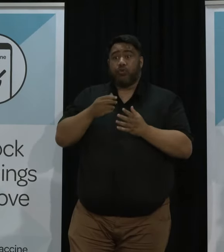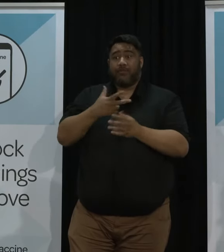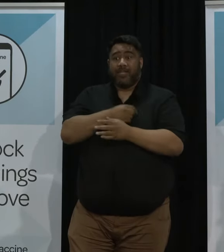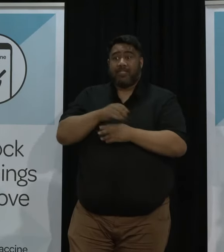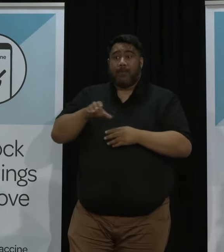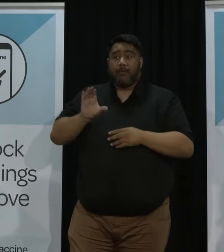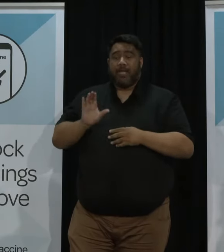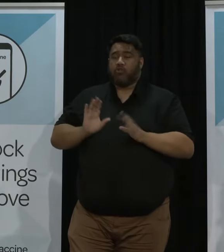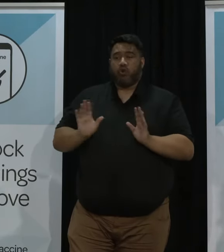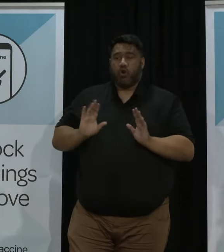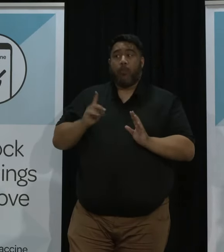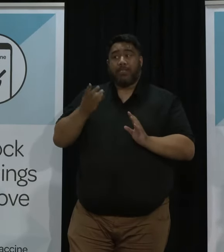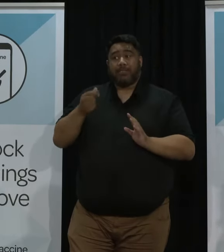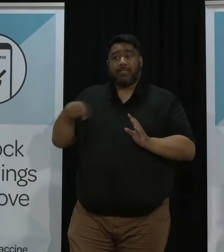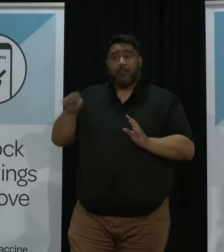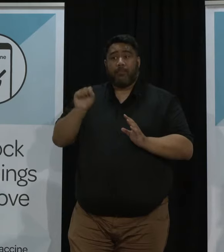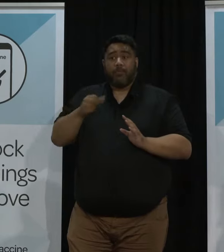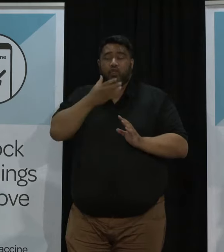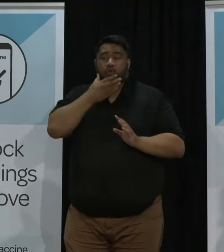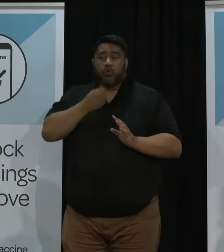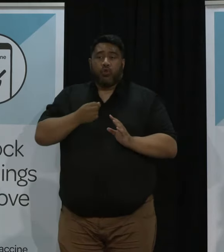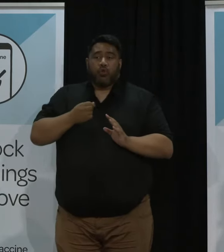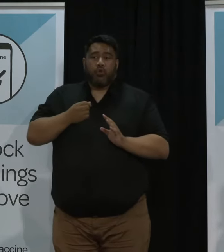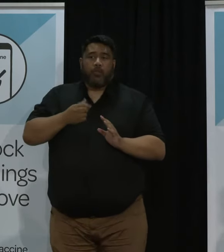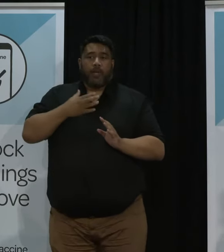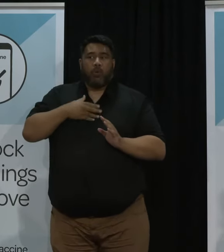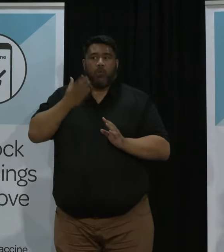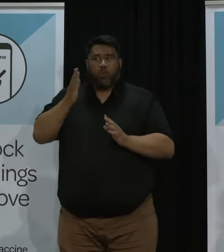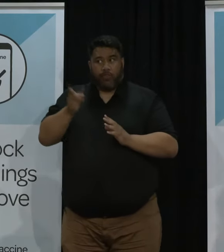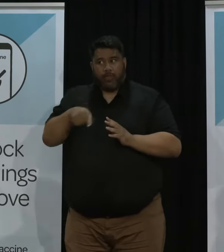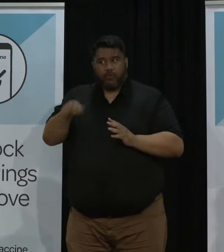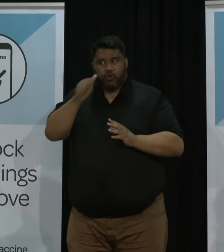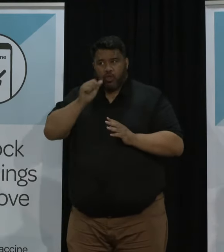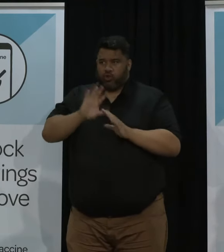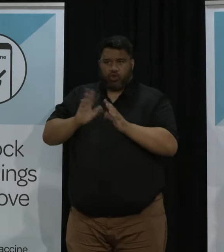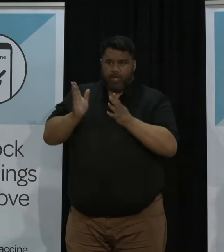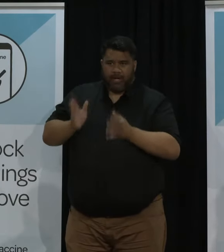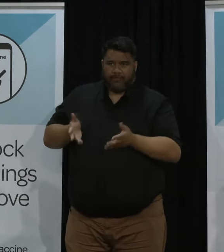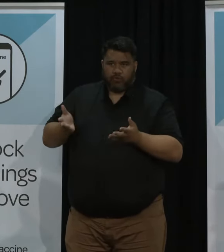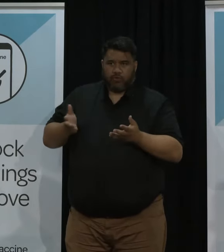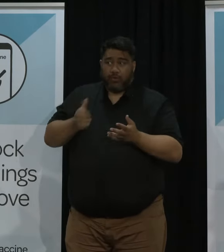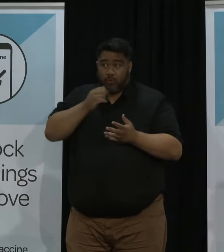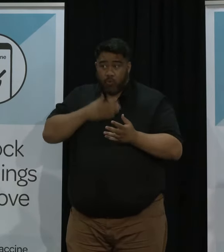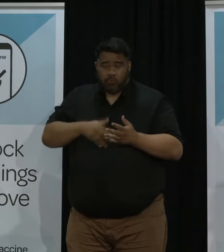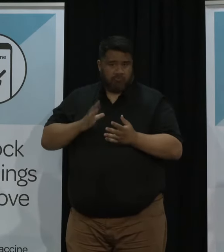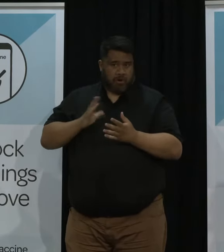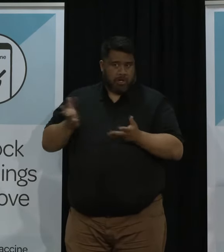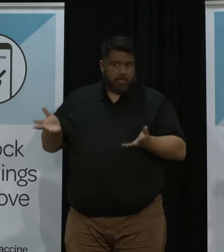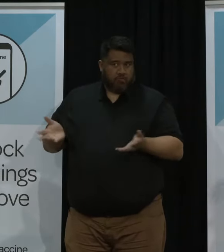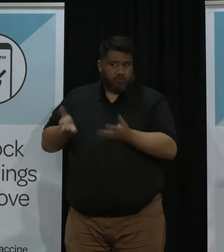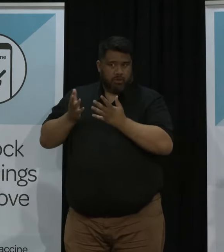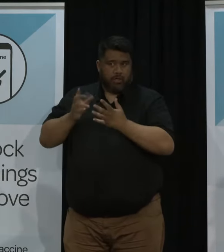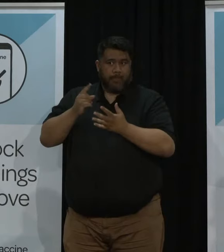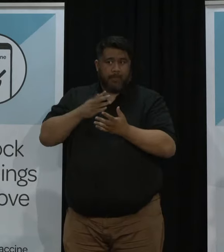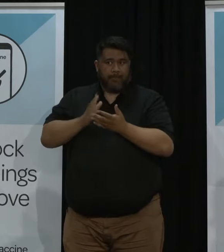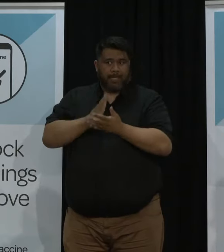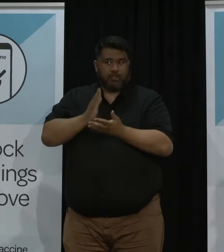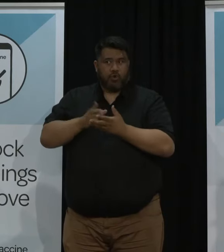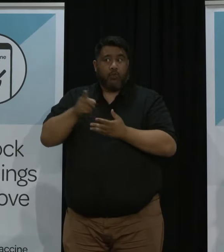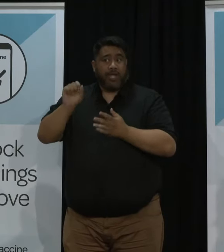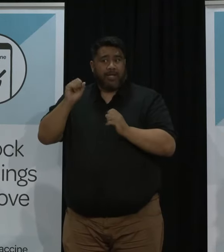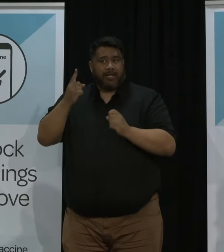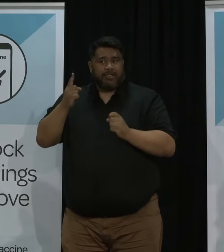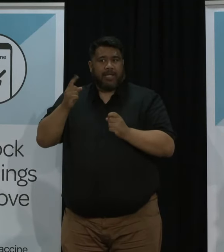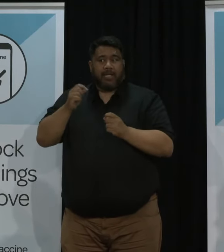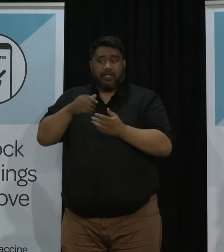some are using them we want to make sure they know that they're not required to so if they choose to that's fine but we just want to make sure retail are really clear